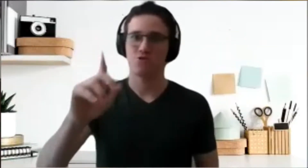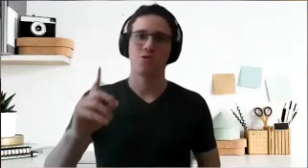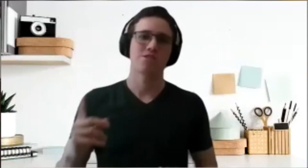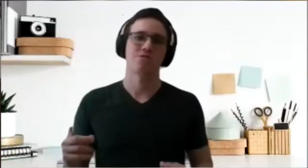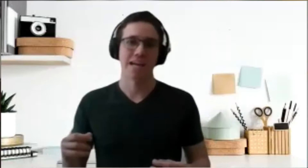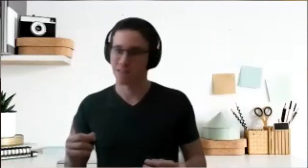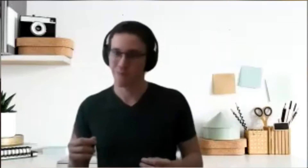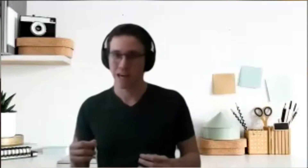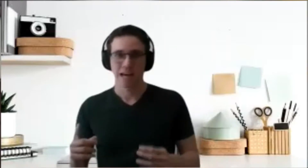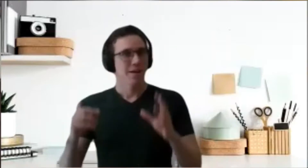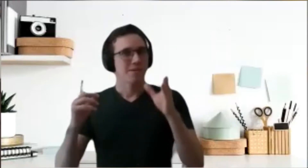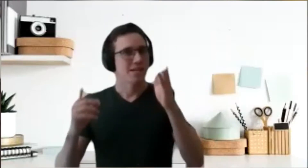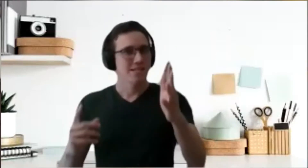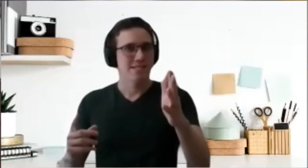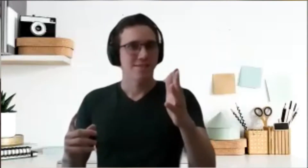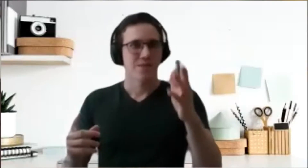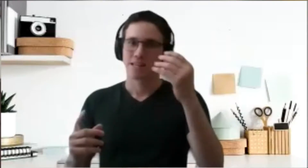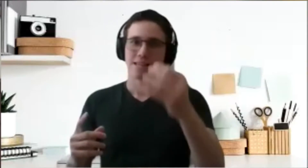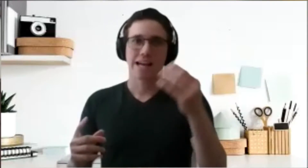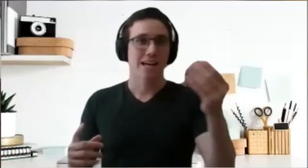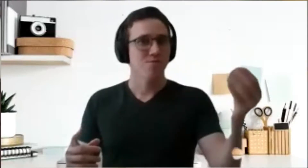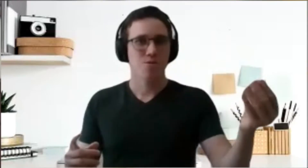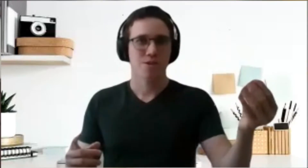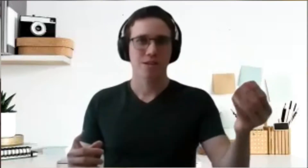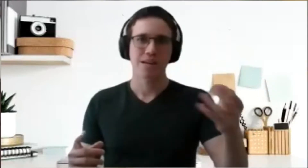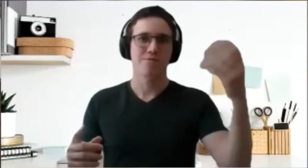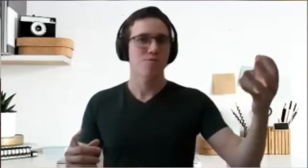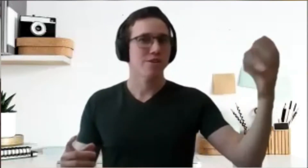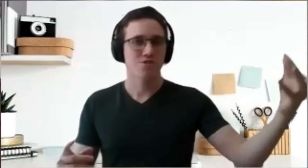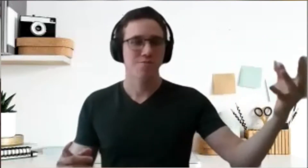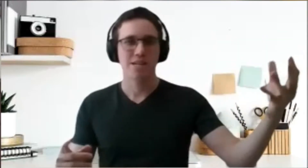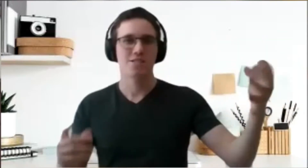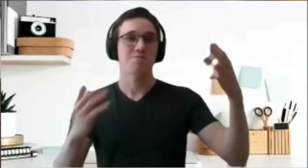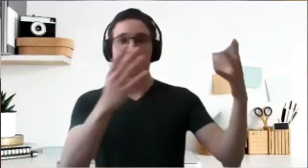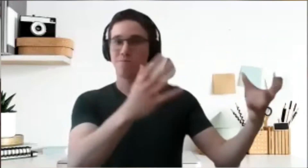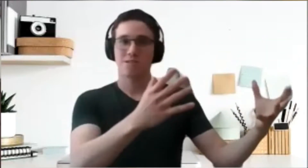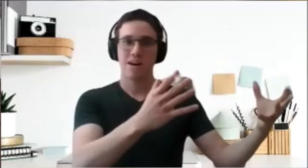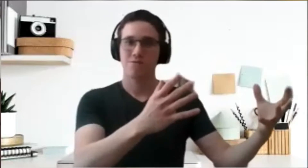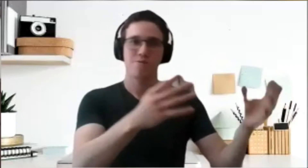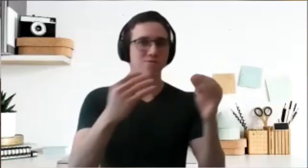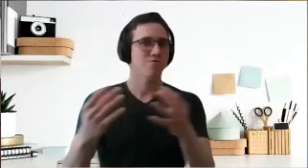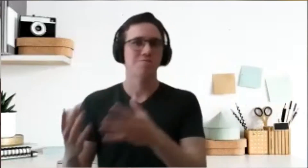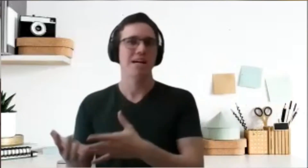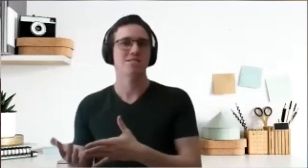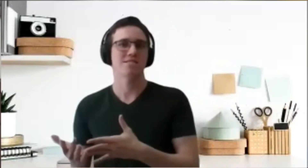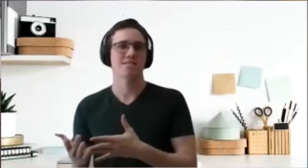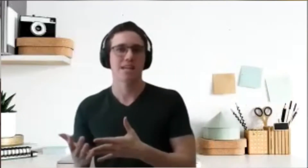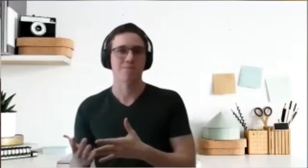should not do that because like at work if you work too much you might burn out. With Toastmasters is the same.